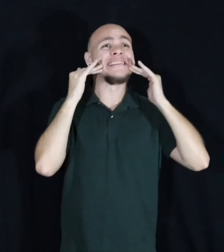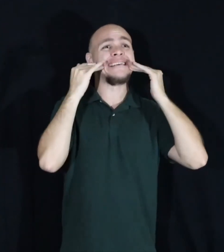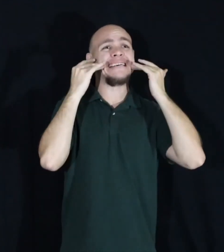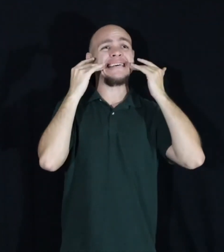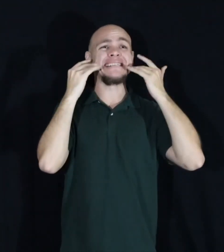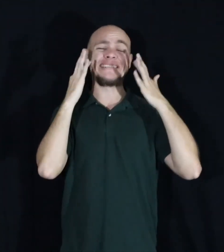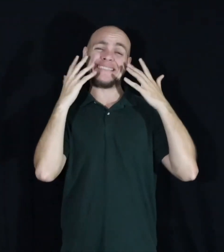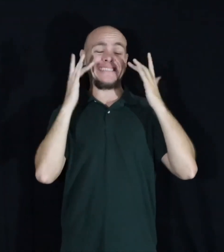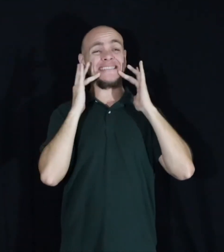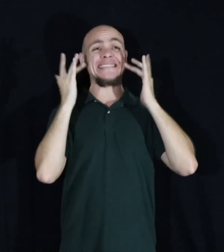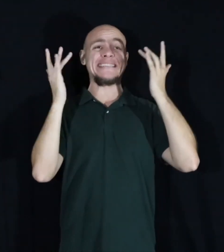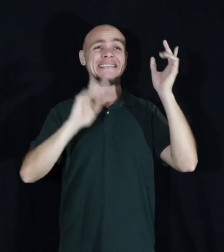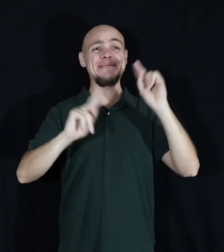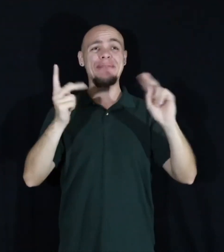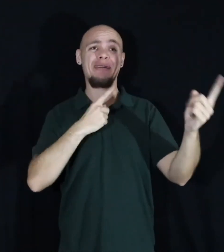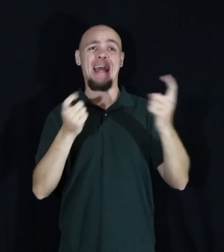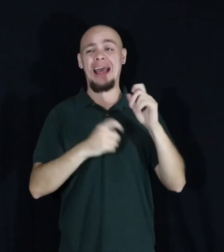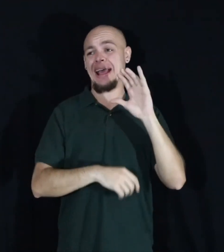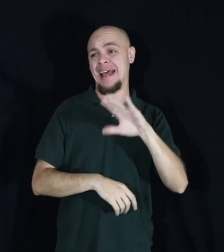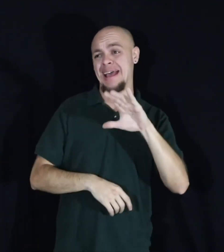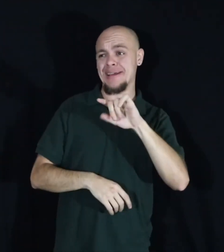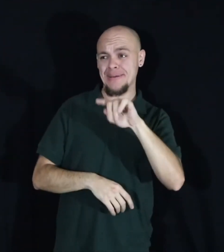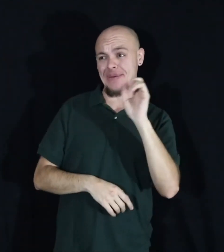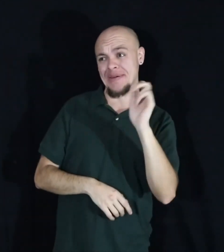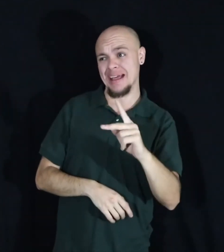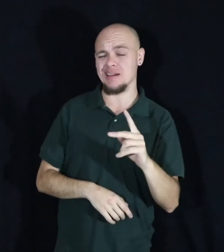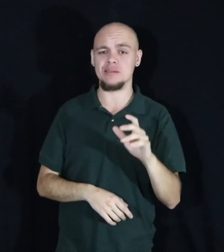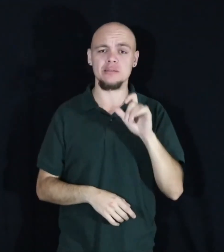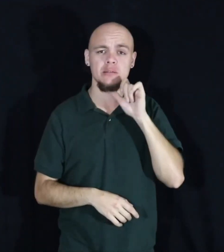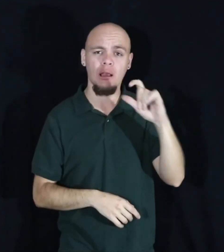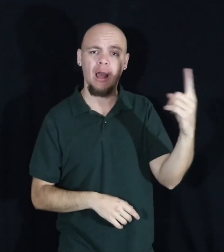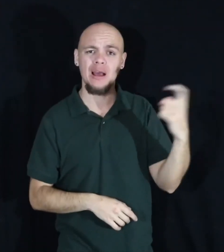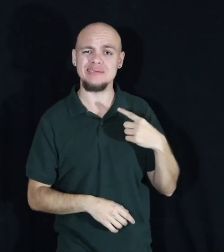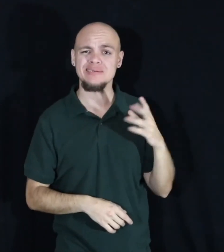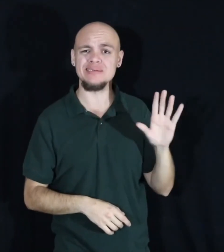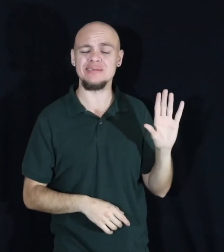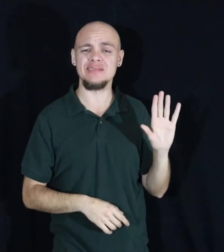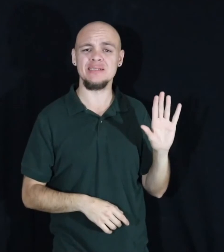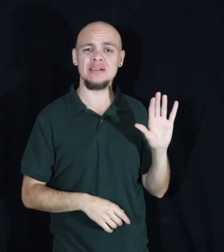Smile bright so they don't ask, hey, are you okay? What's wrong?